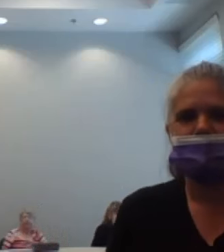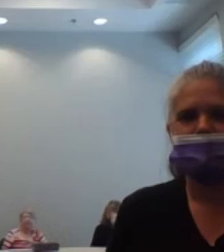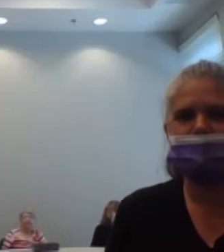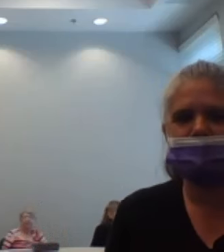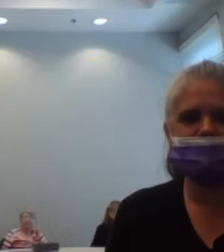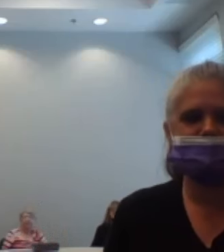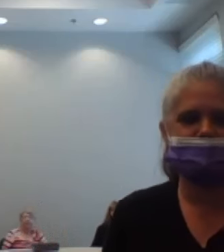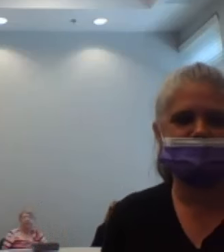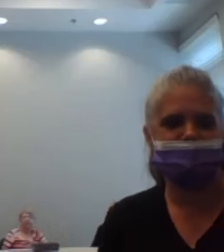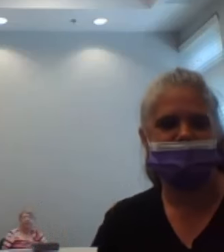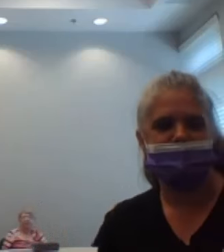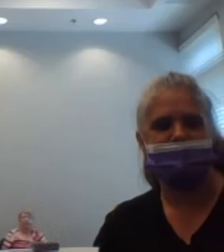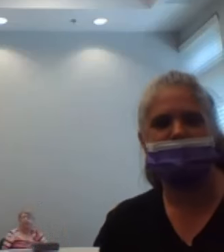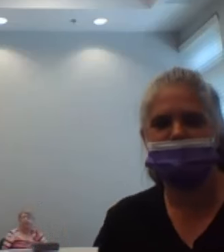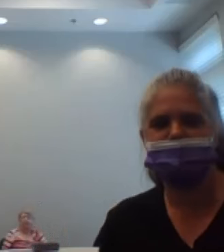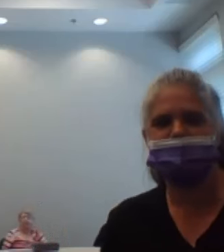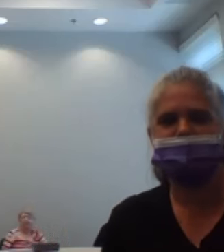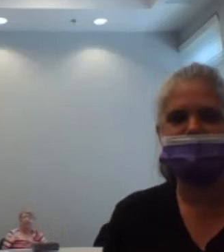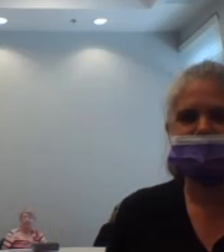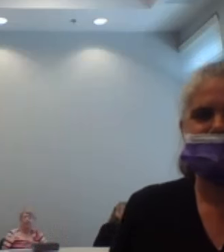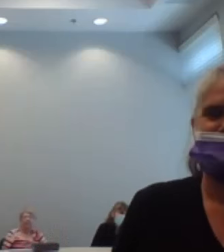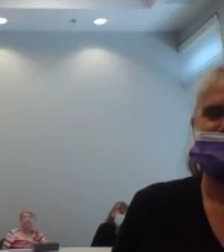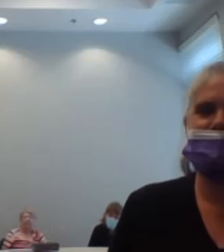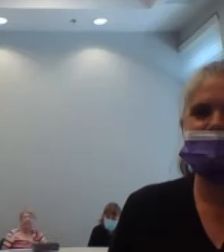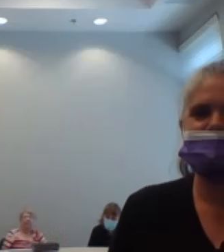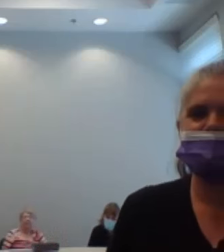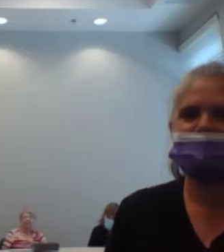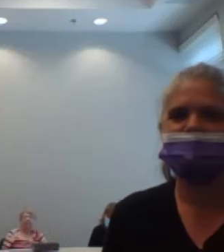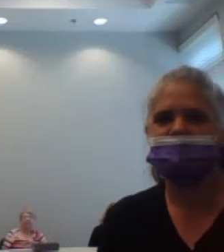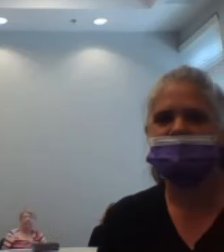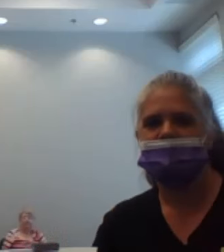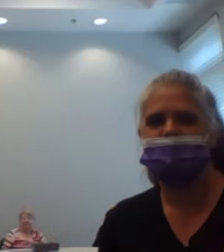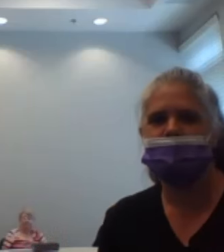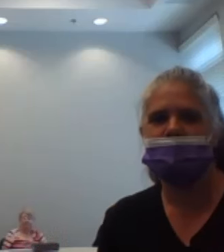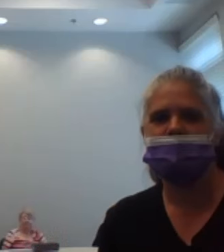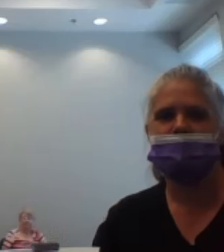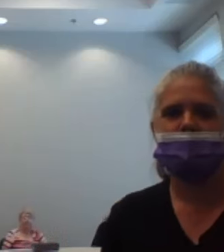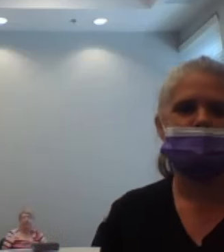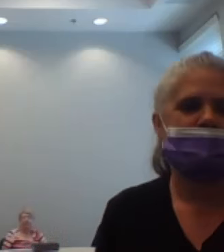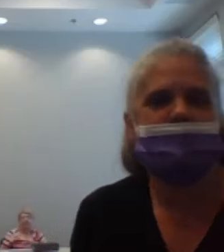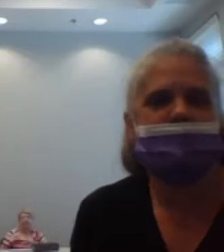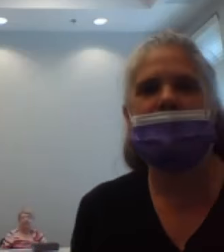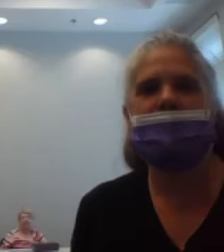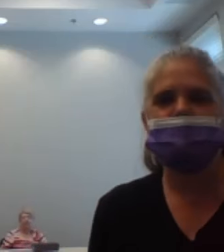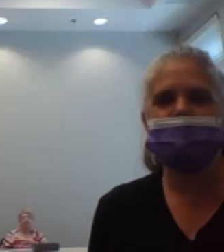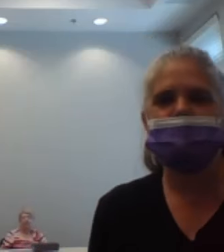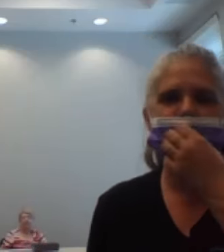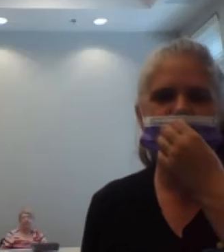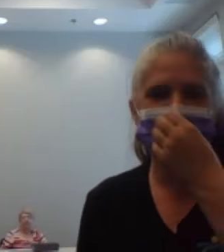17, 18, 19, Next we're going to pick